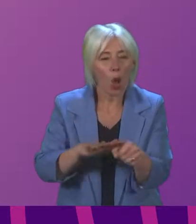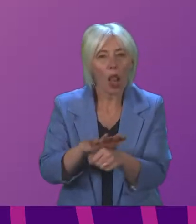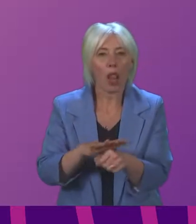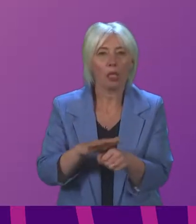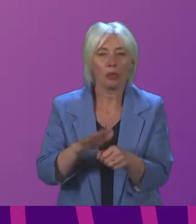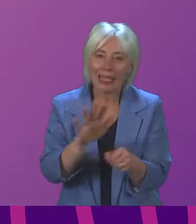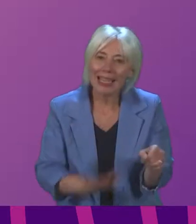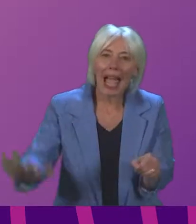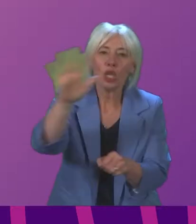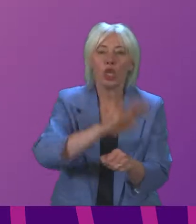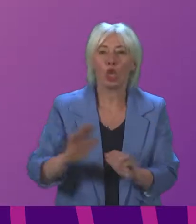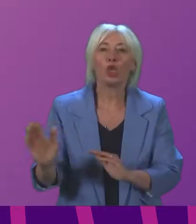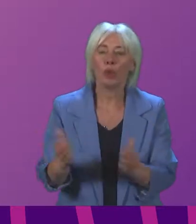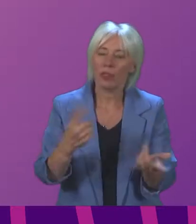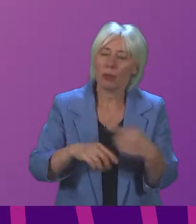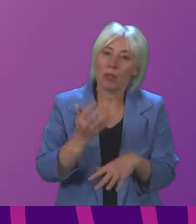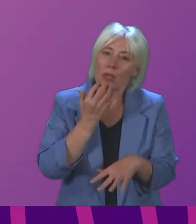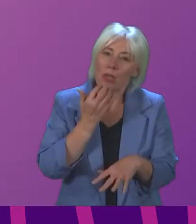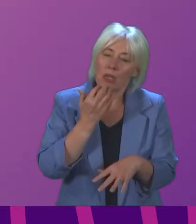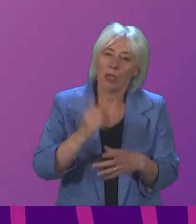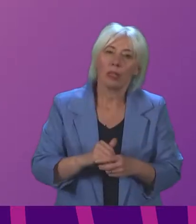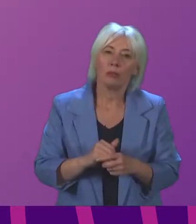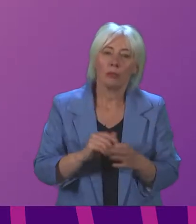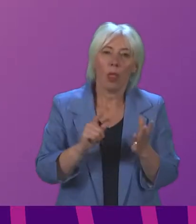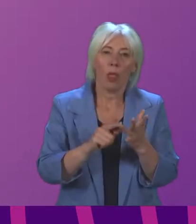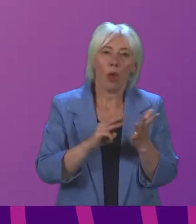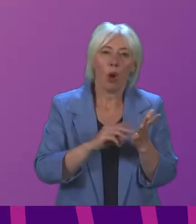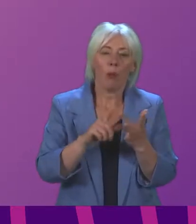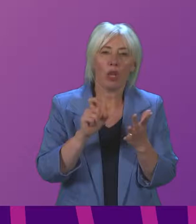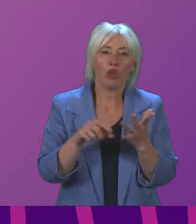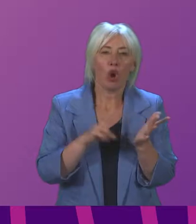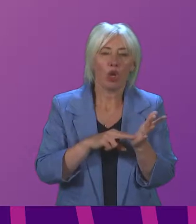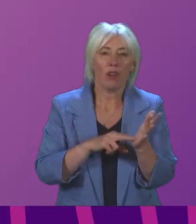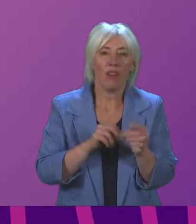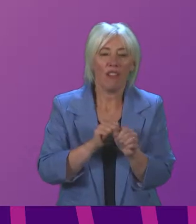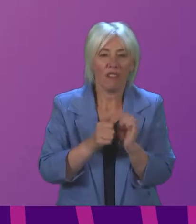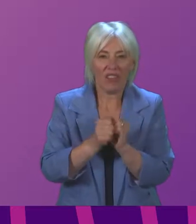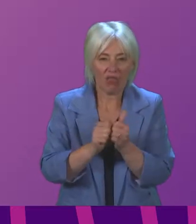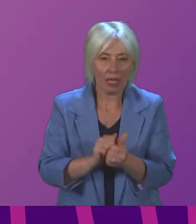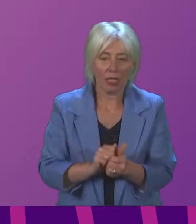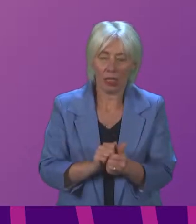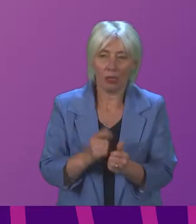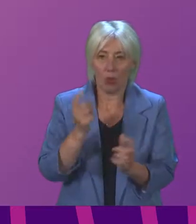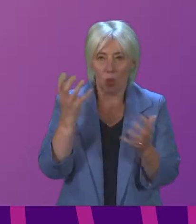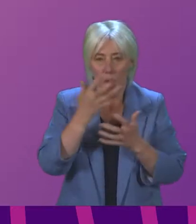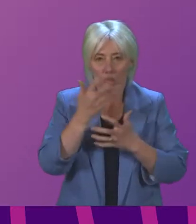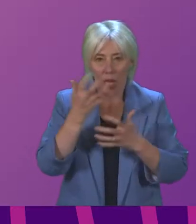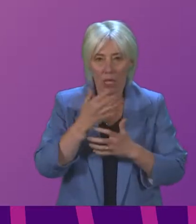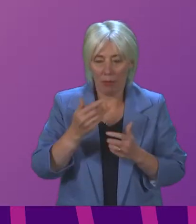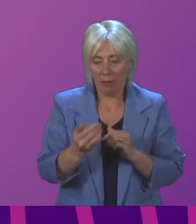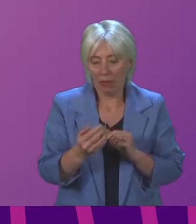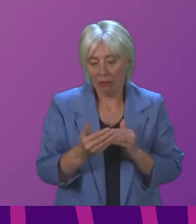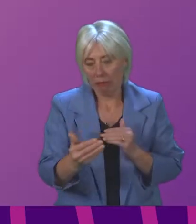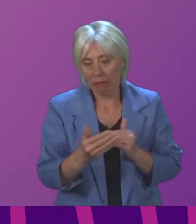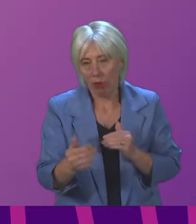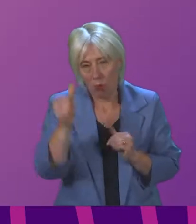and national services. The discovery of the Omicron variant is, of course, worrying, and it will be a few weeks before we discover the full impact. We